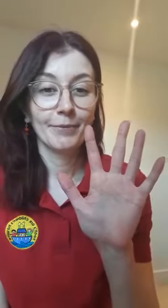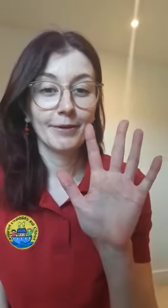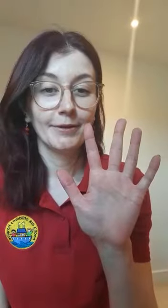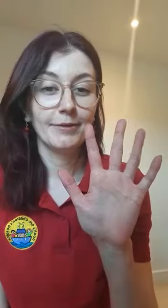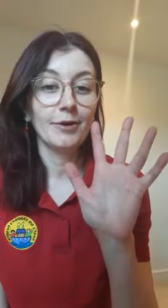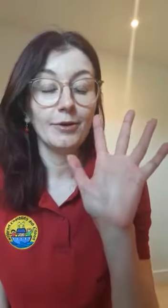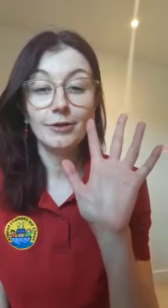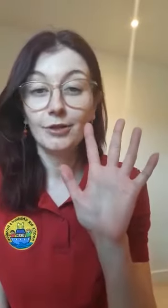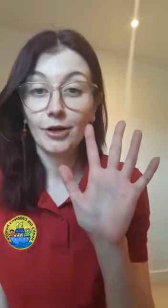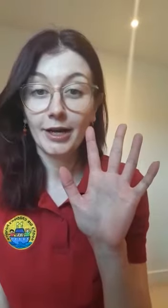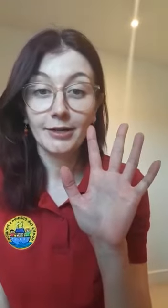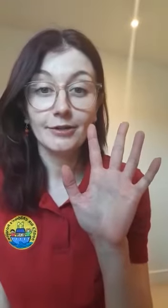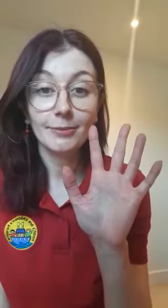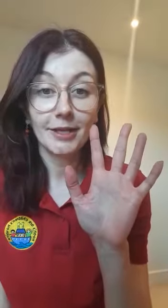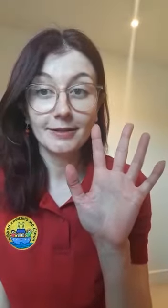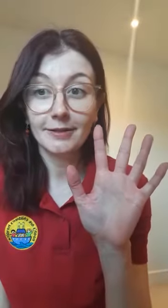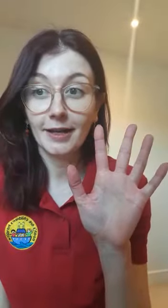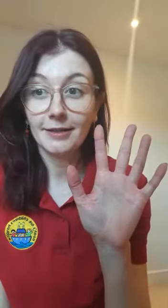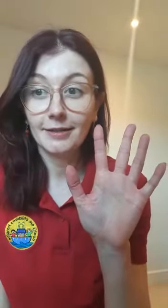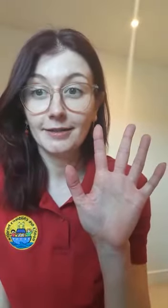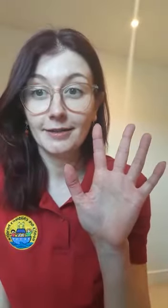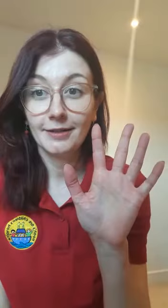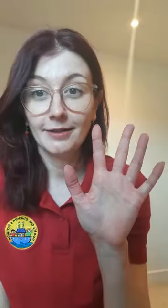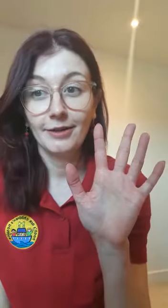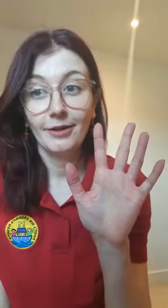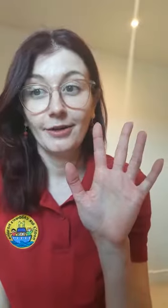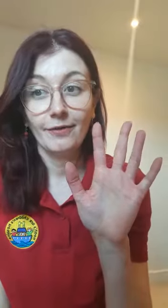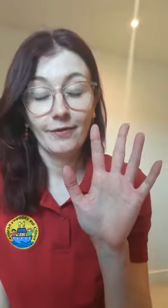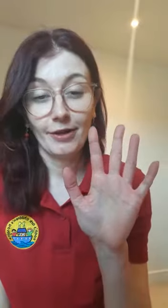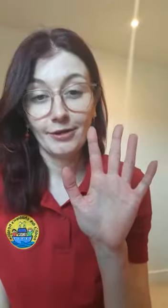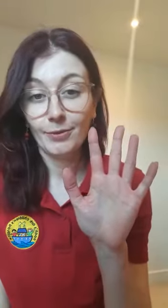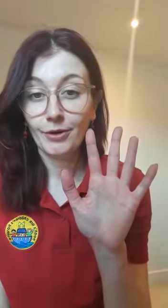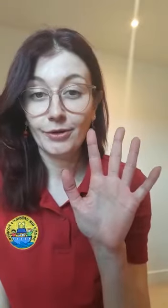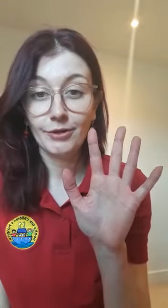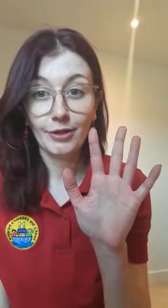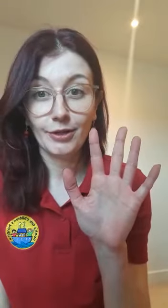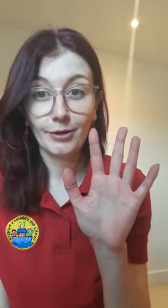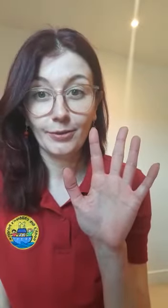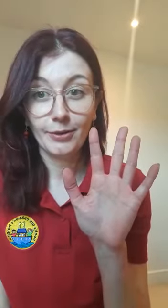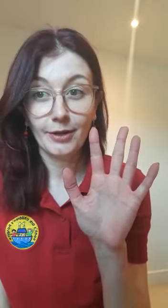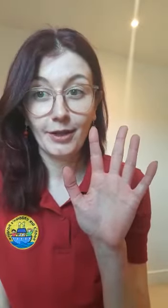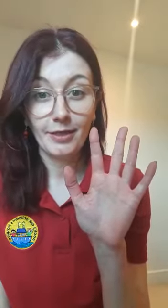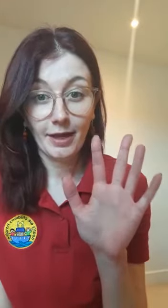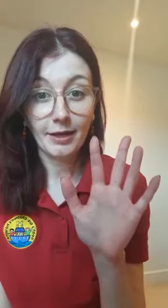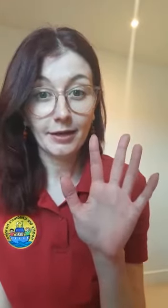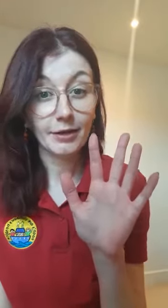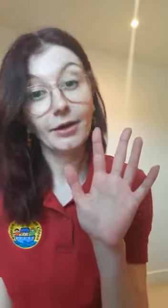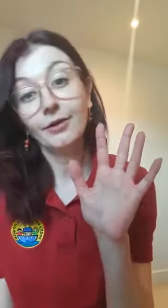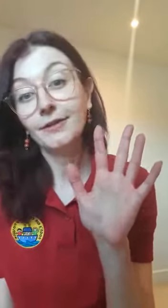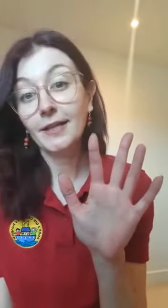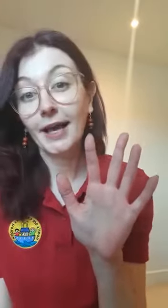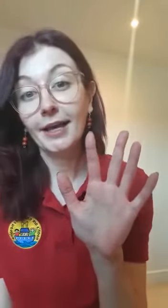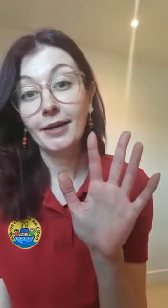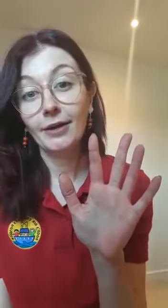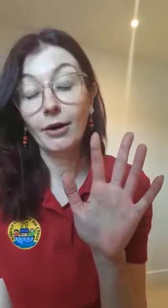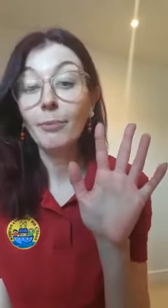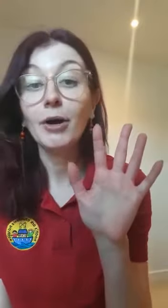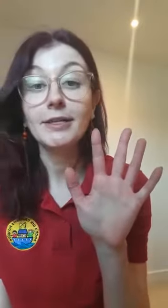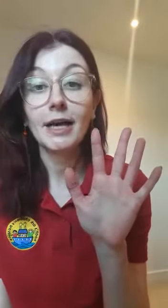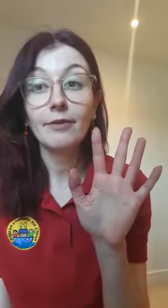So holding your hand or someone else's hand. First, we're going to think or say or point out